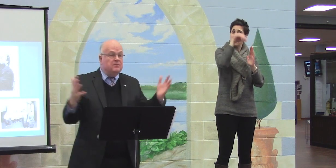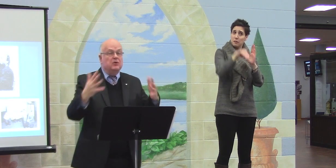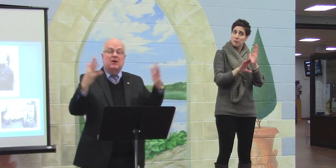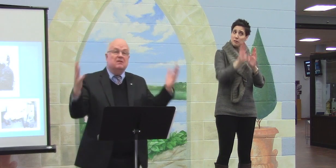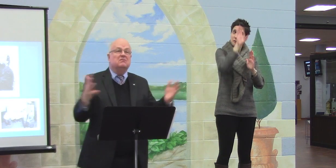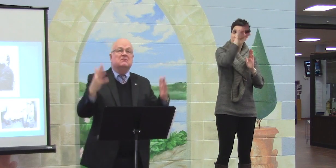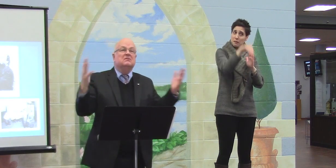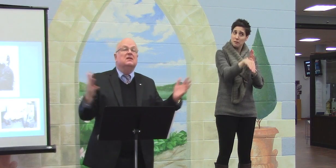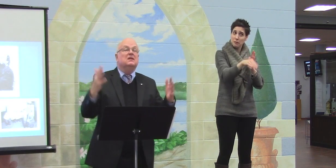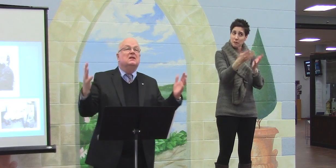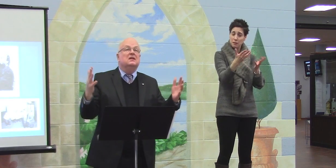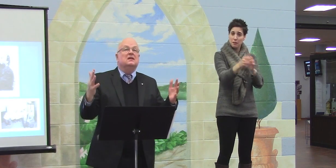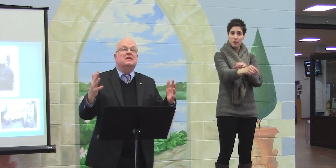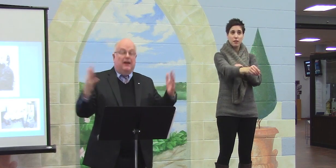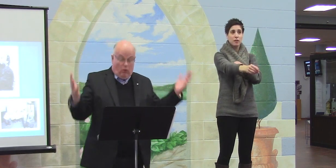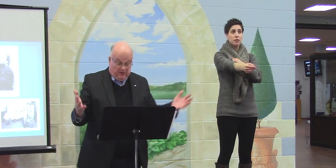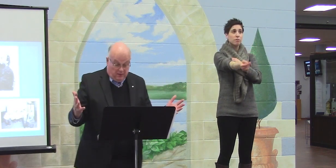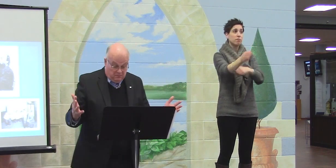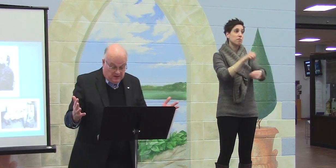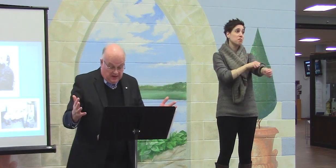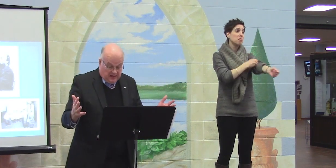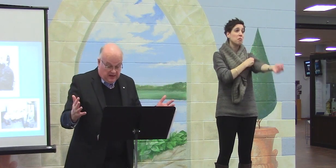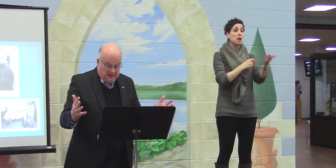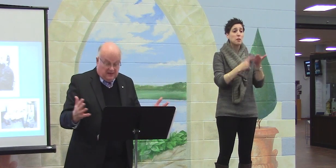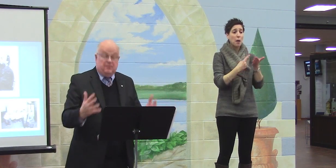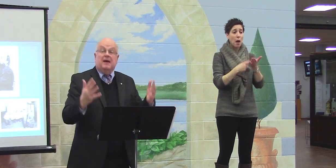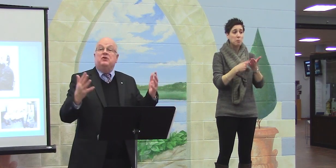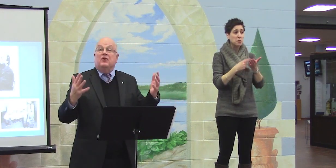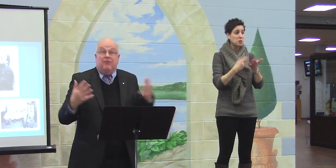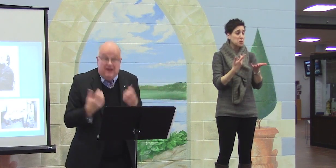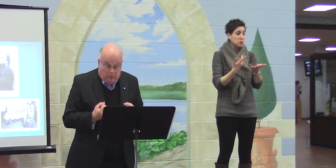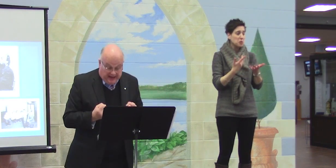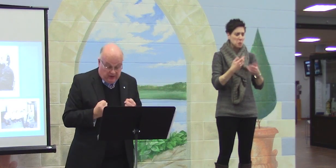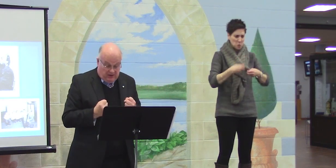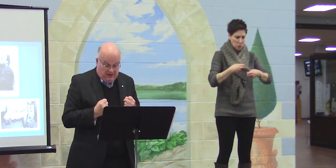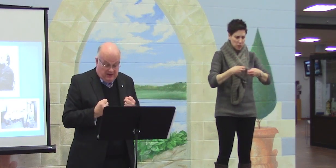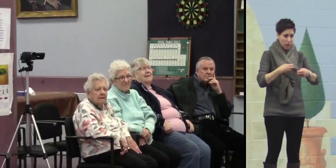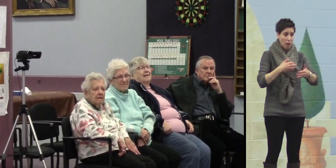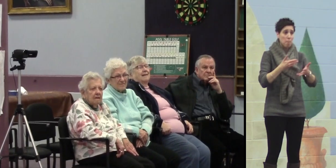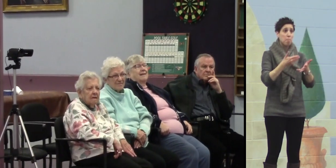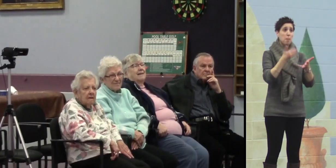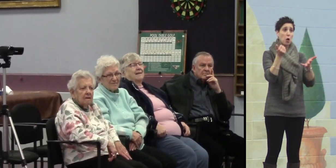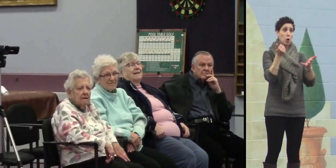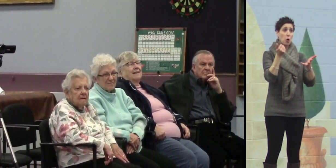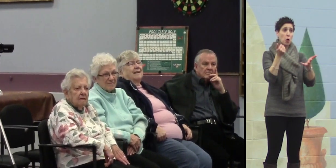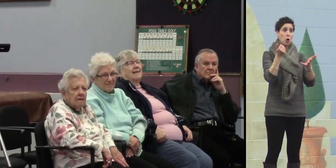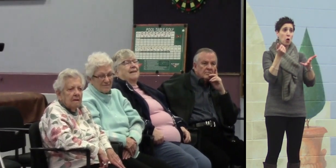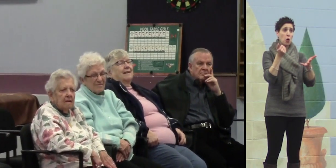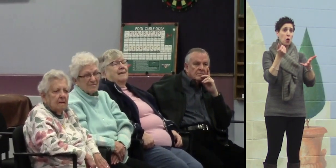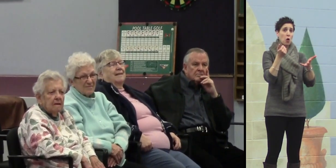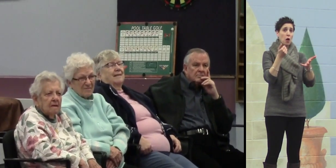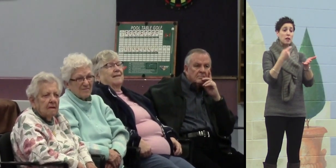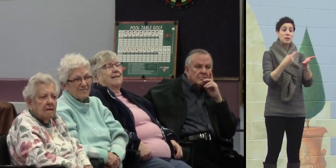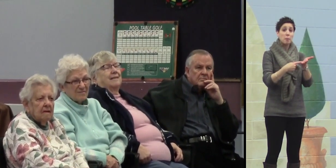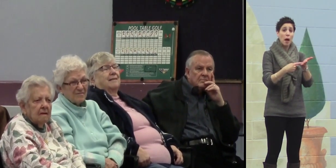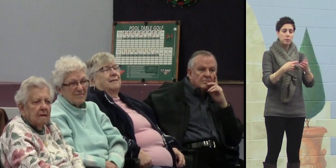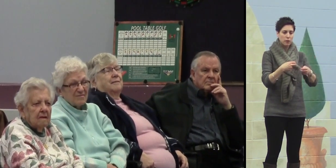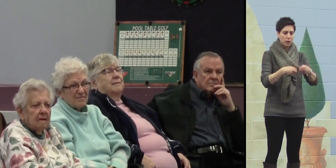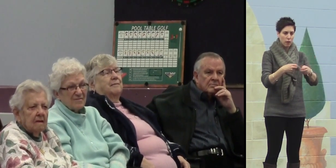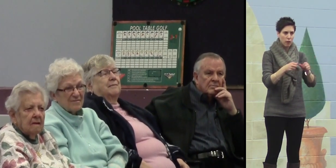Sometimes you can get over them. Sometimes you can feel better. And sometimes not.